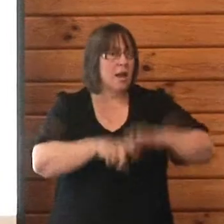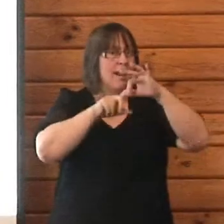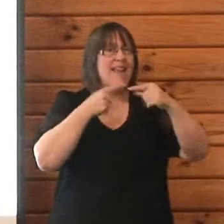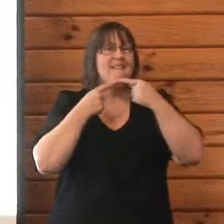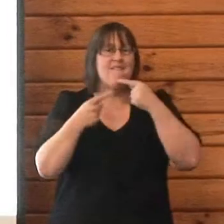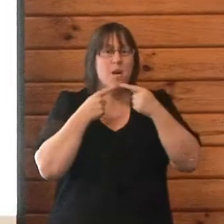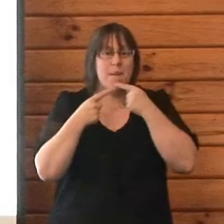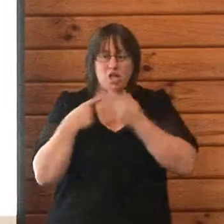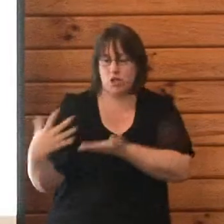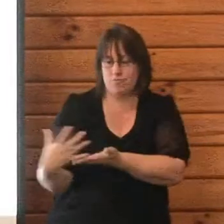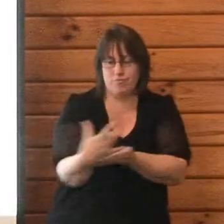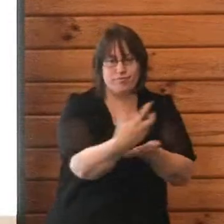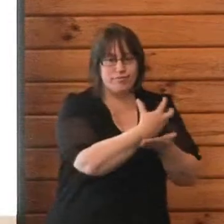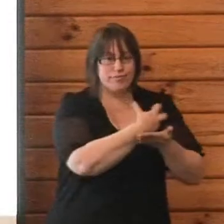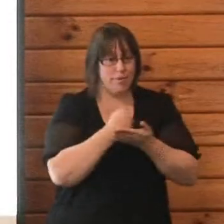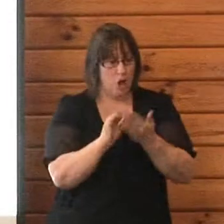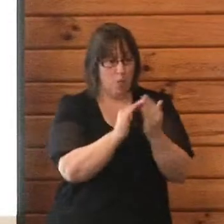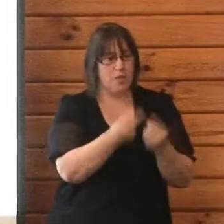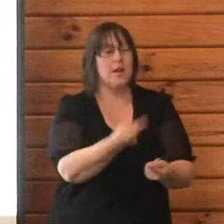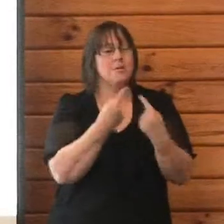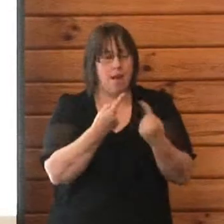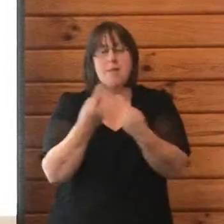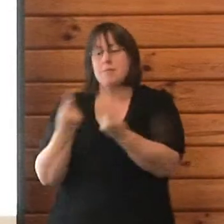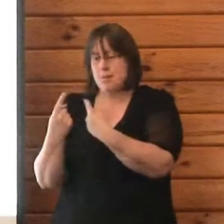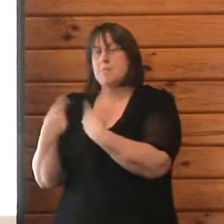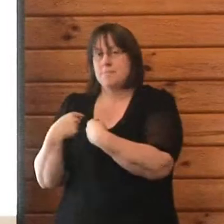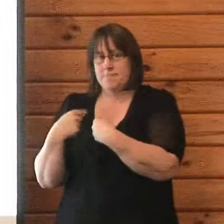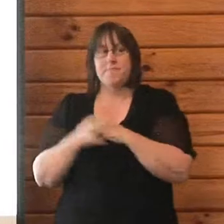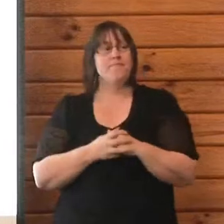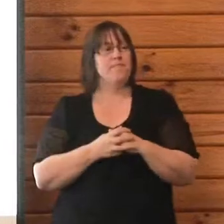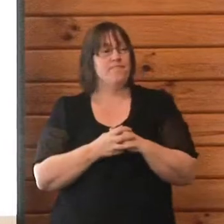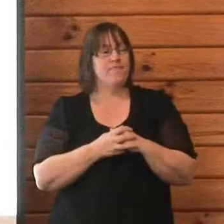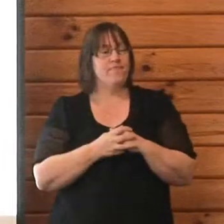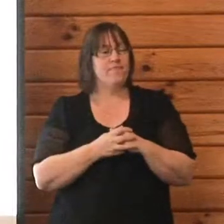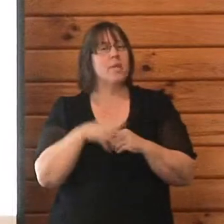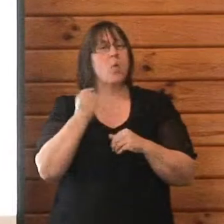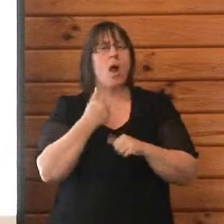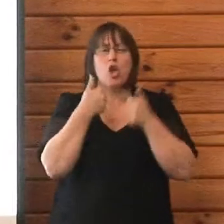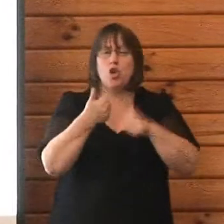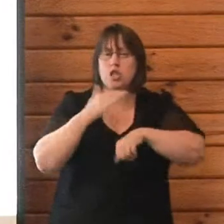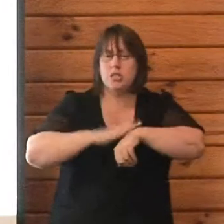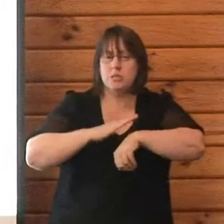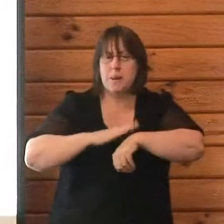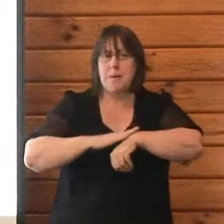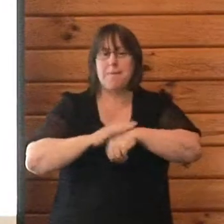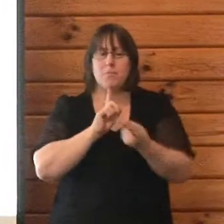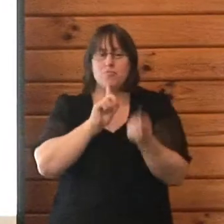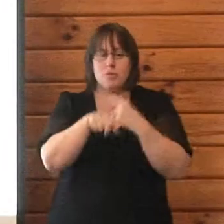community. We like to provide timely, fair, equitable, and flexible recovery services.